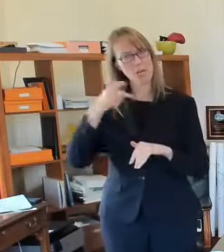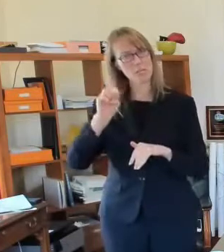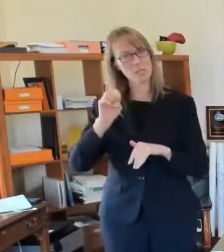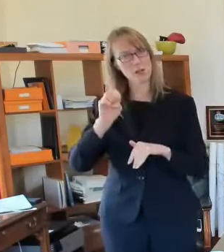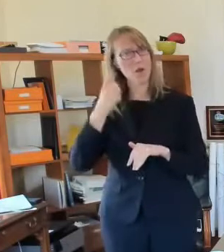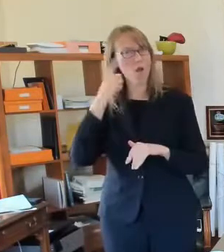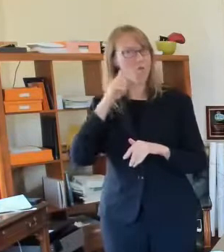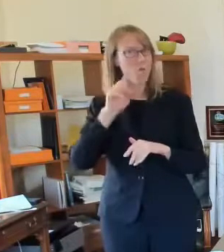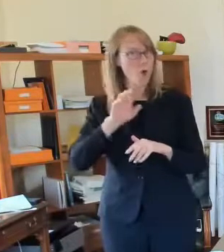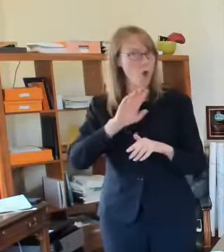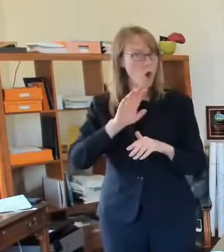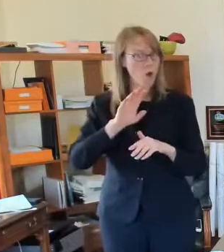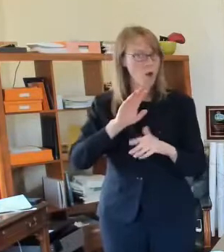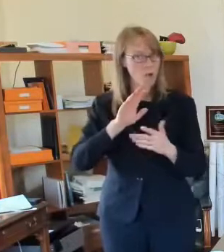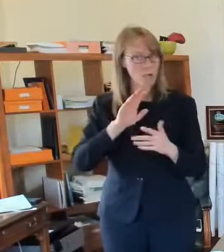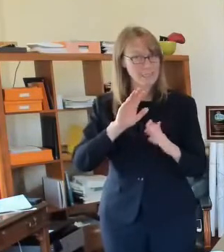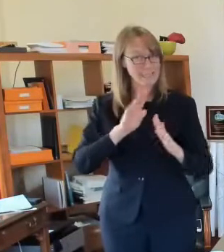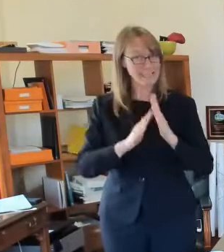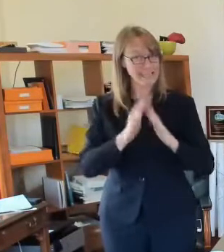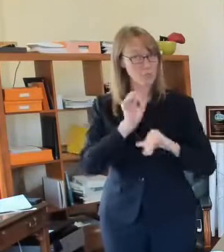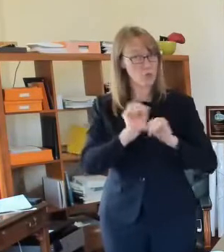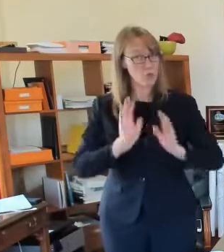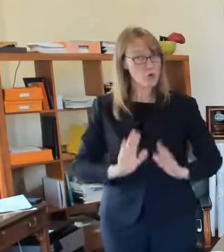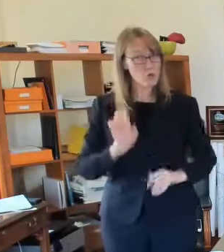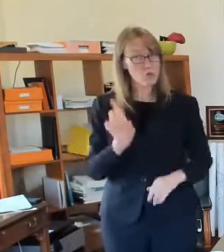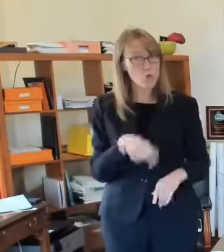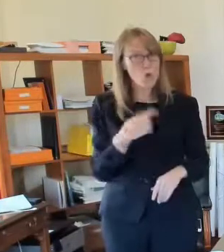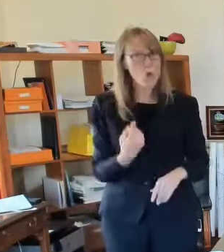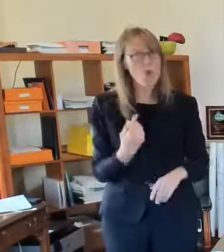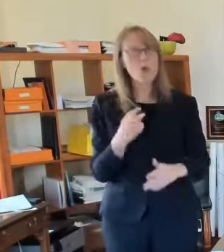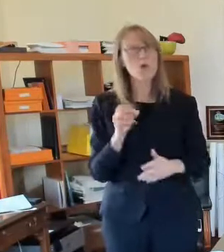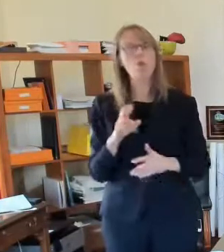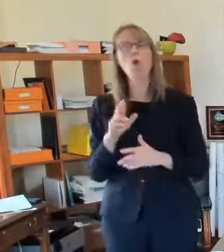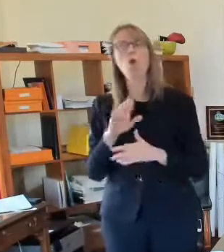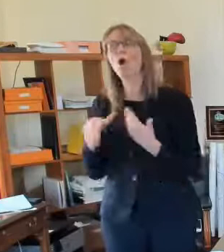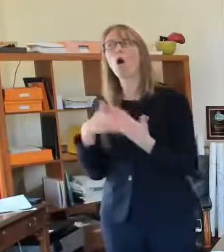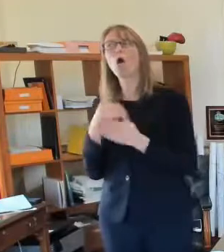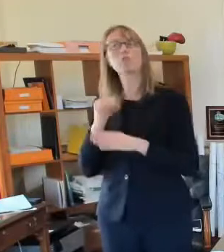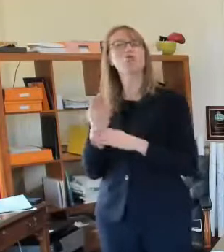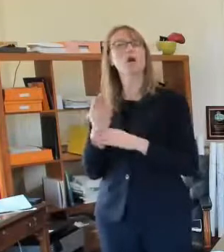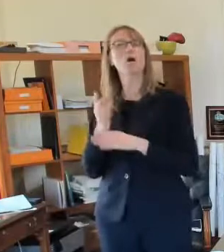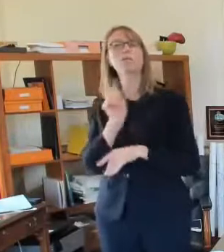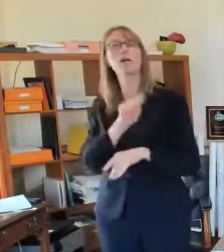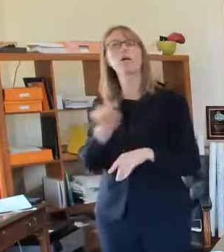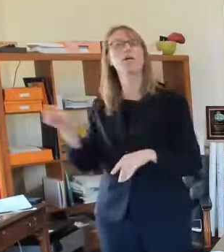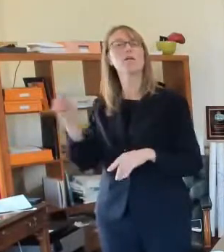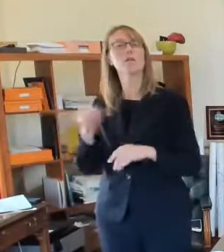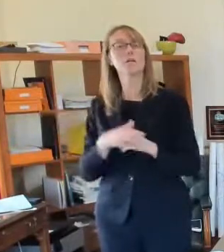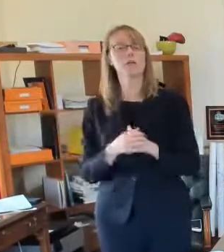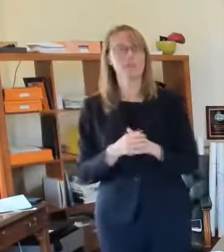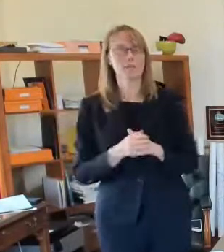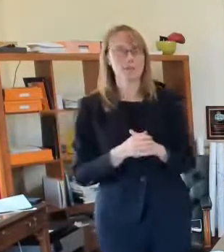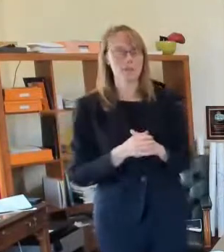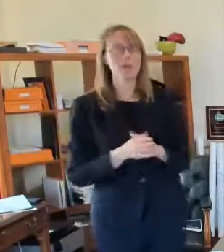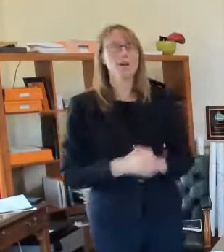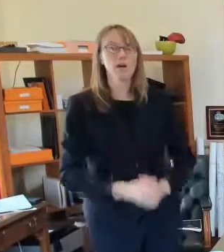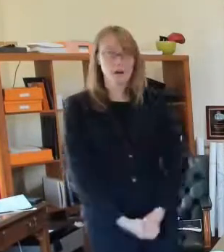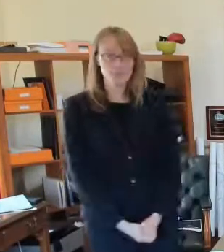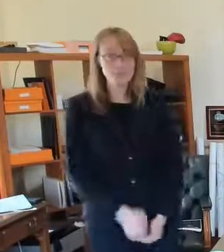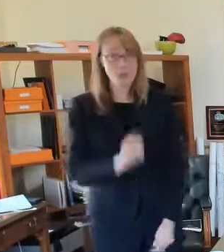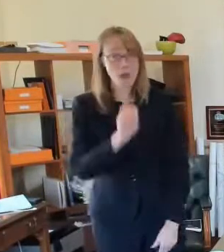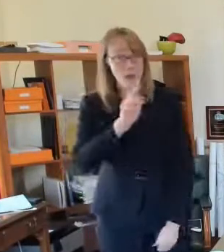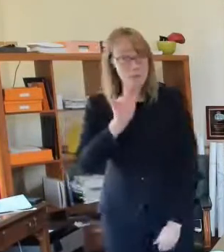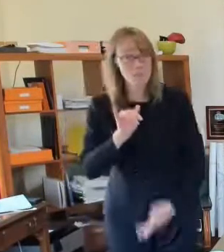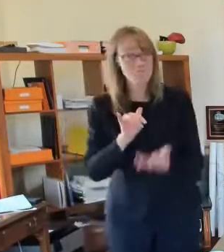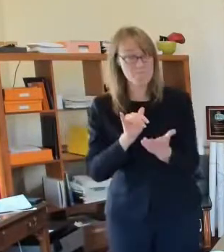it for all jobs in the city uh emily last year probably about a year at least a year ago